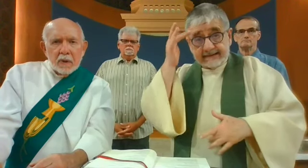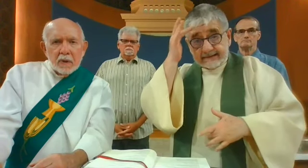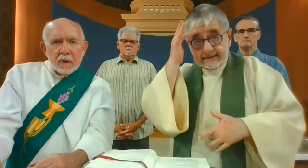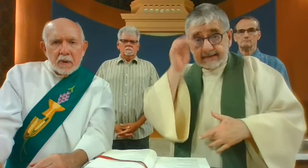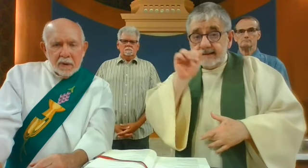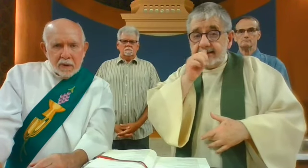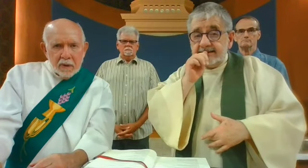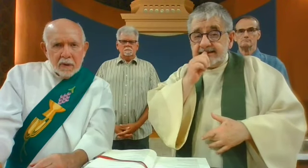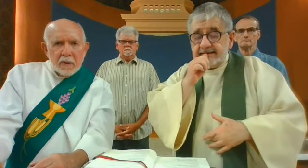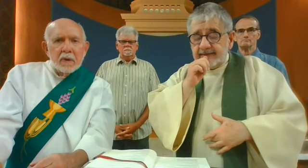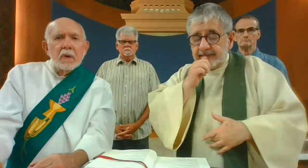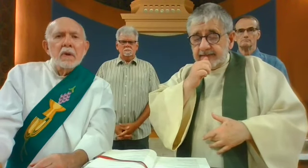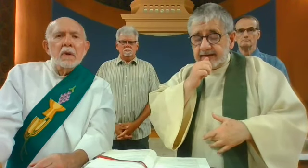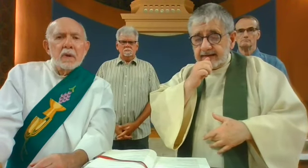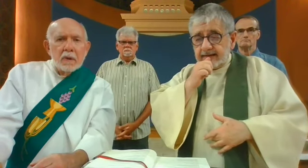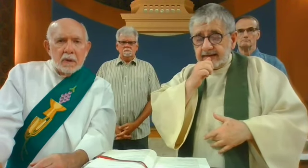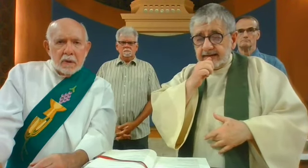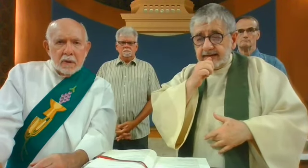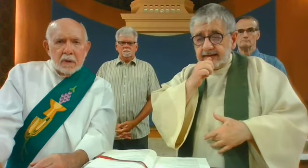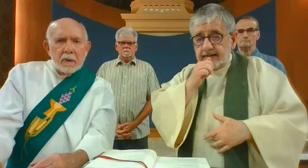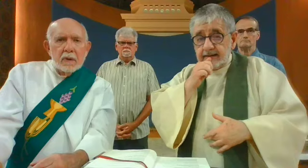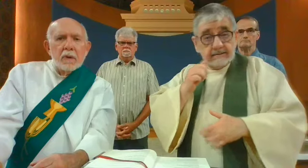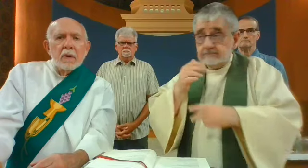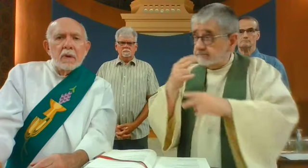We pray for those people who are sick and suffering.